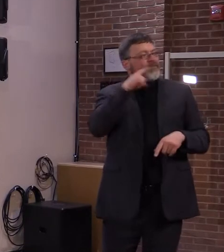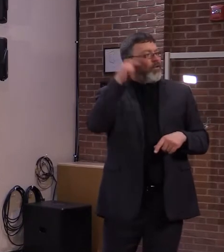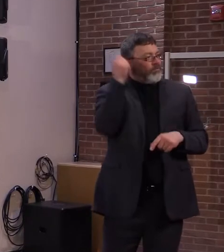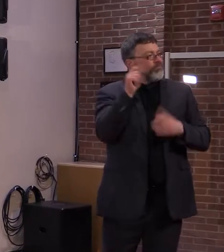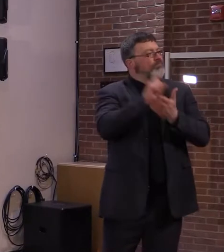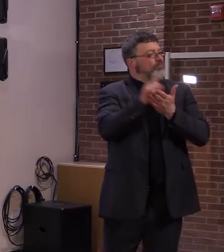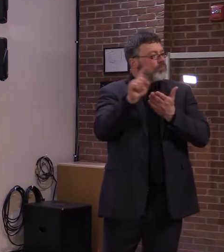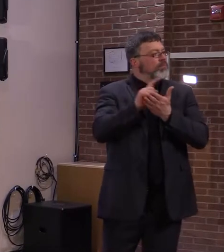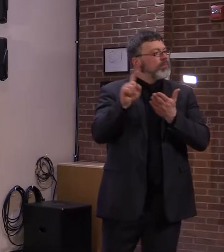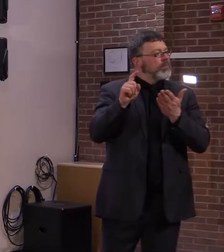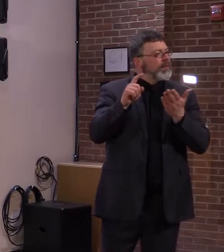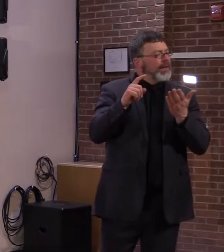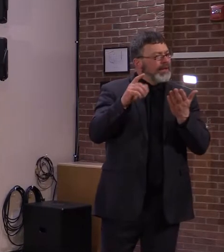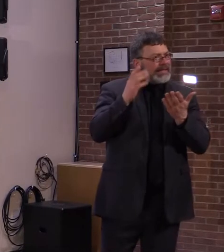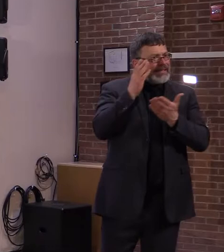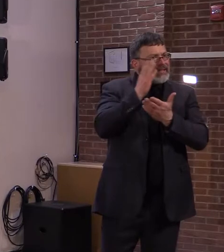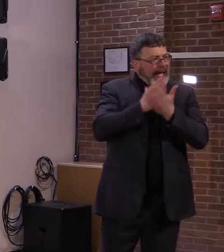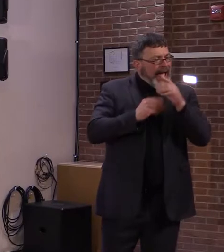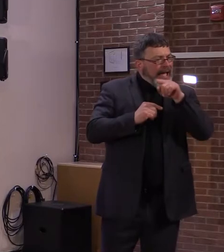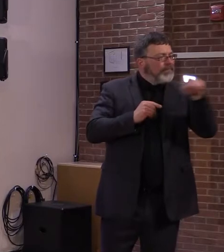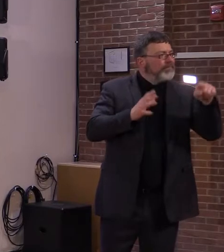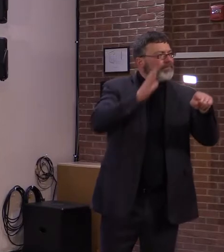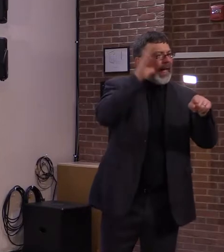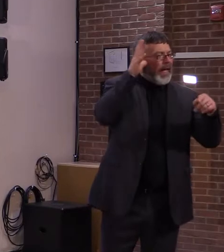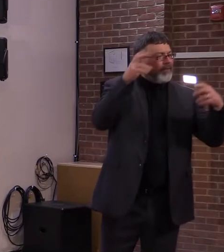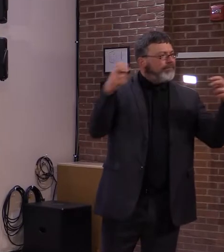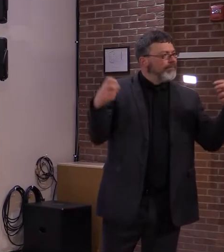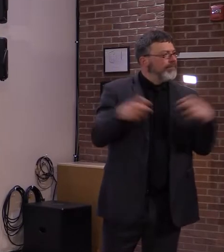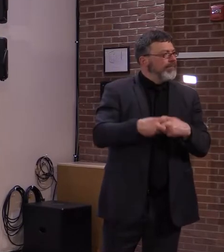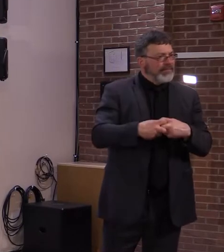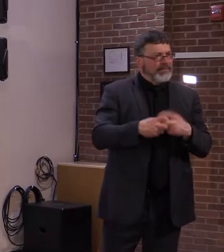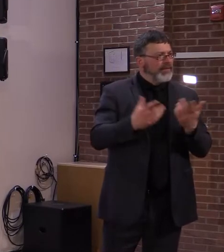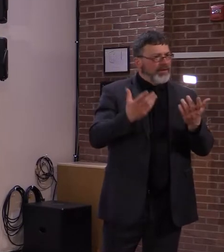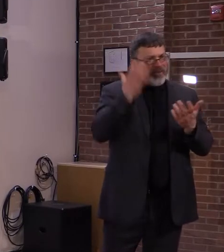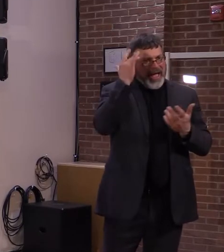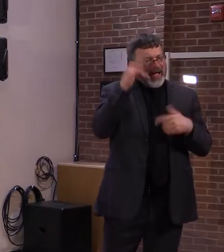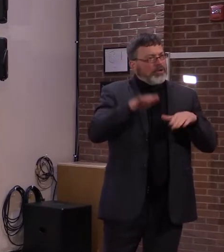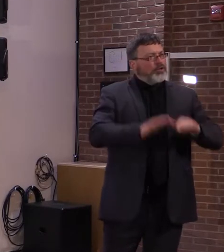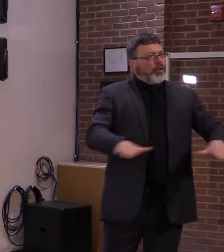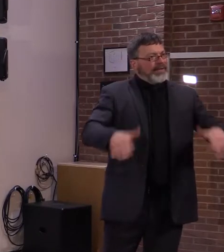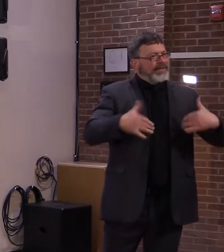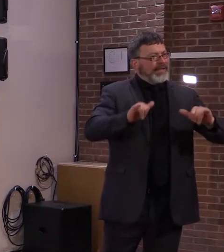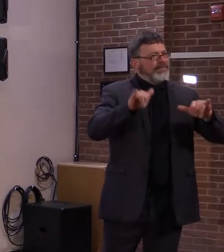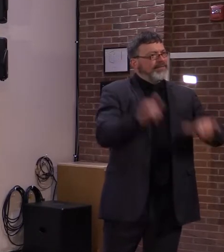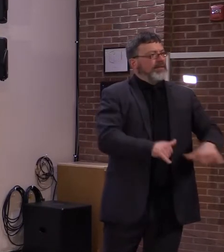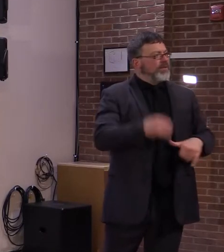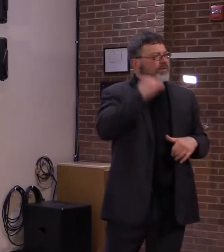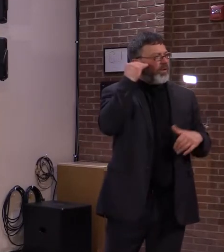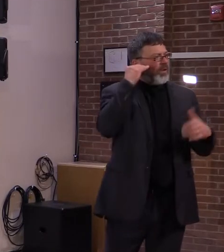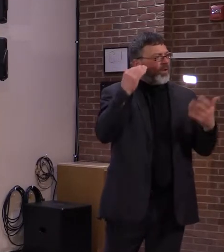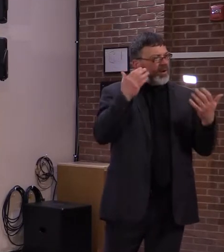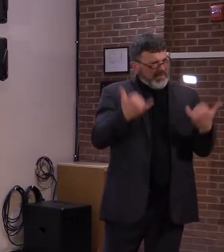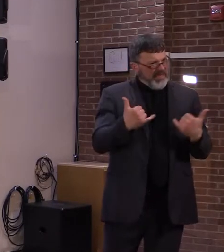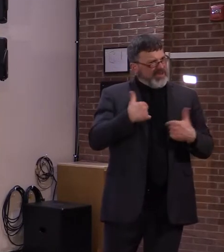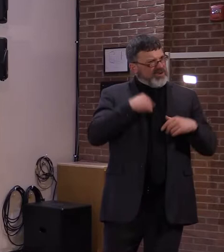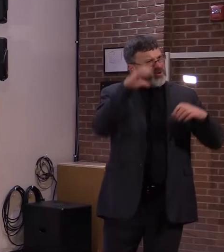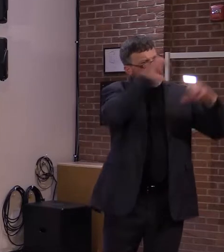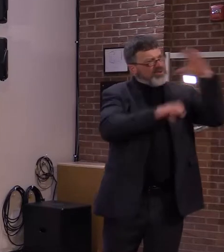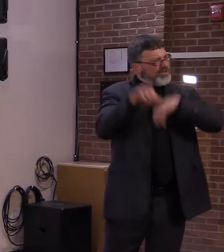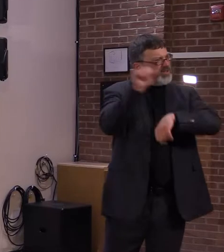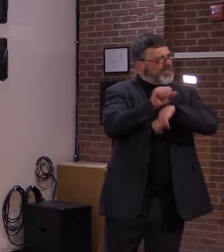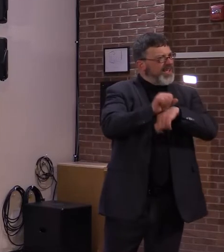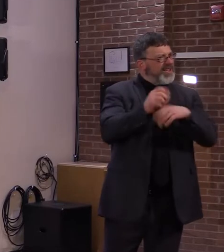how do we balance the need for childcare and being able to, you know, have not all schools are still in person